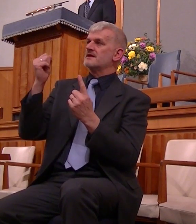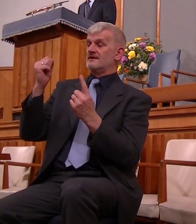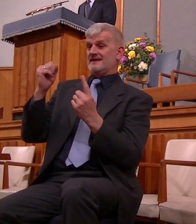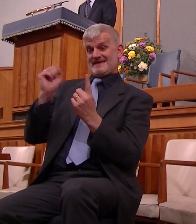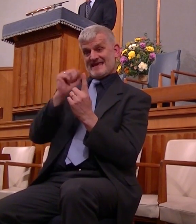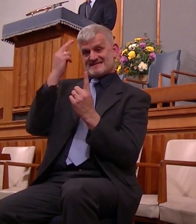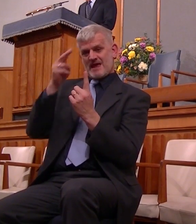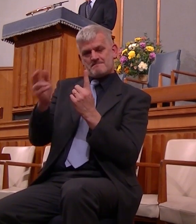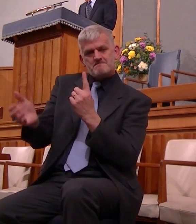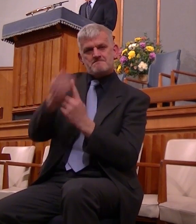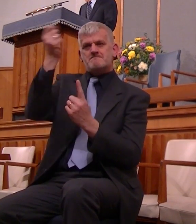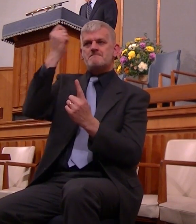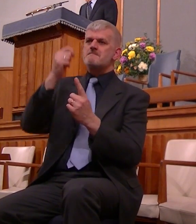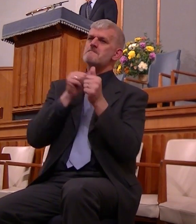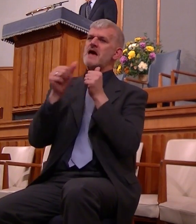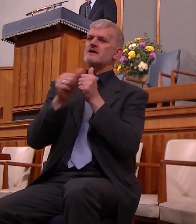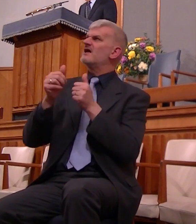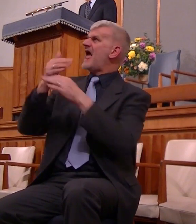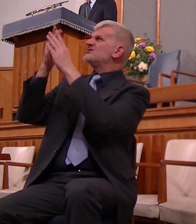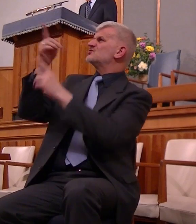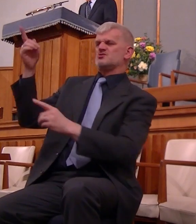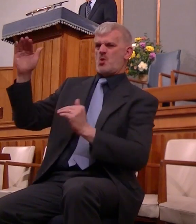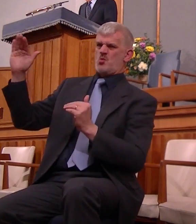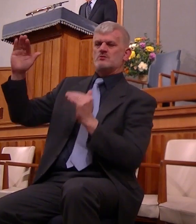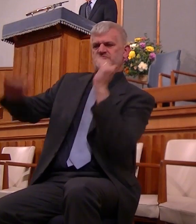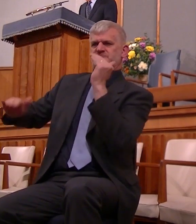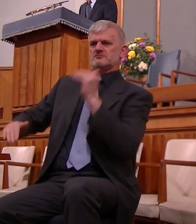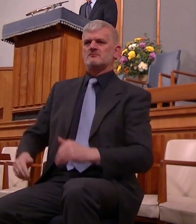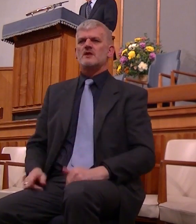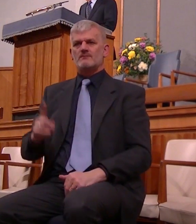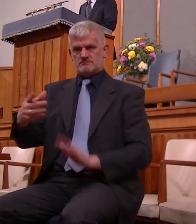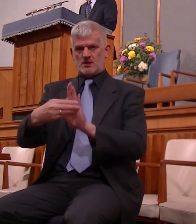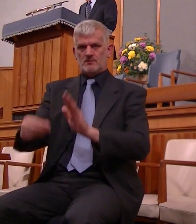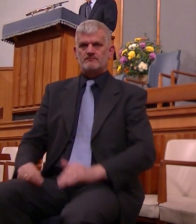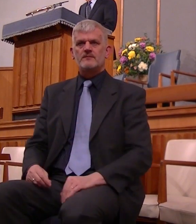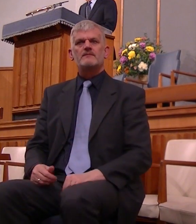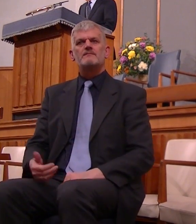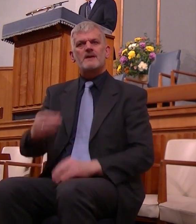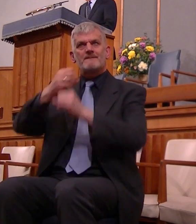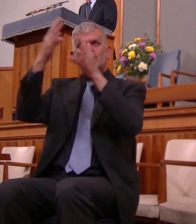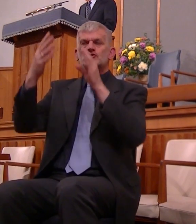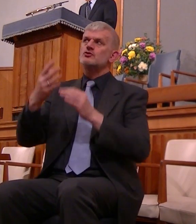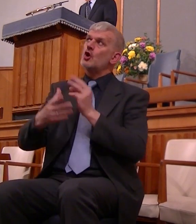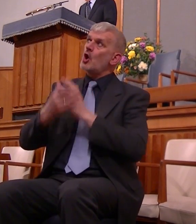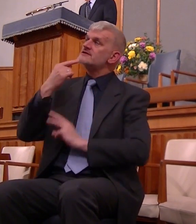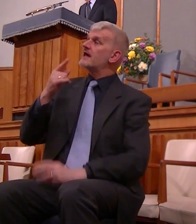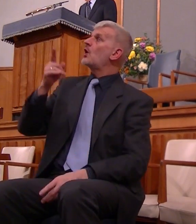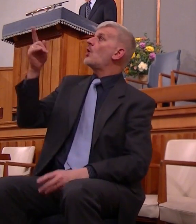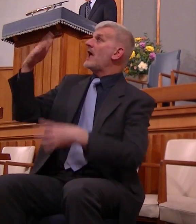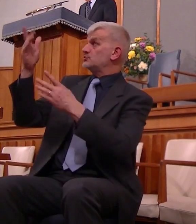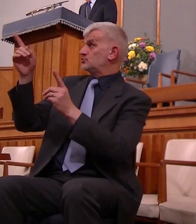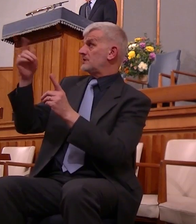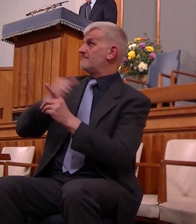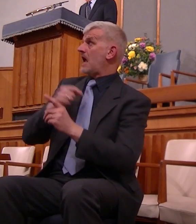they for unto which of the angels said he at any time thou art my Son